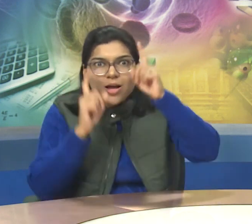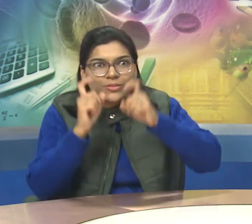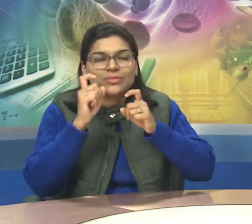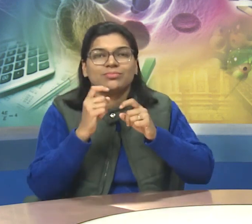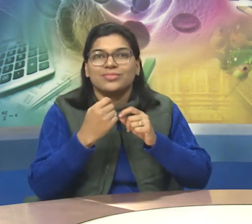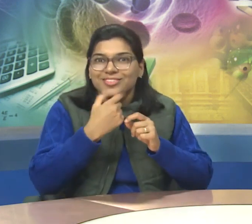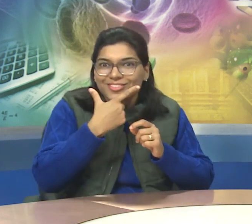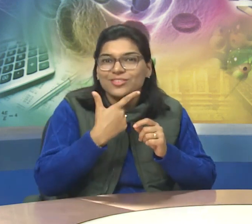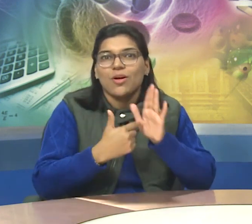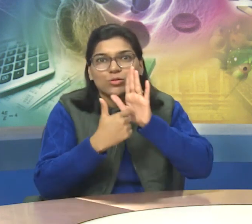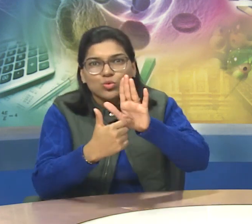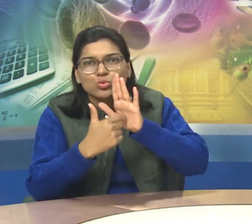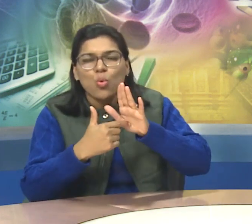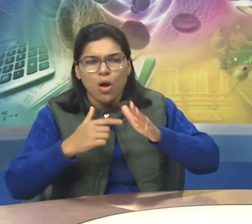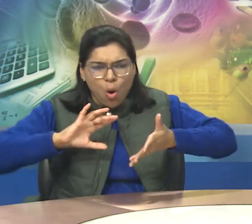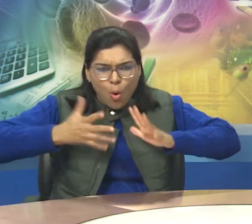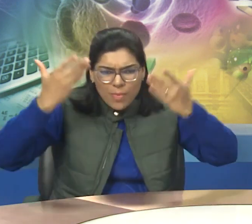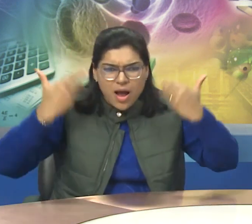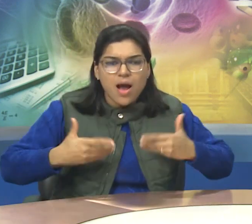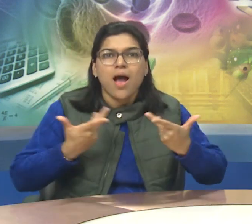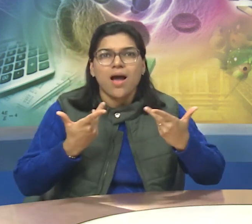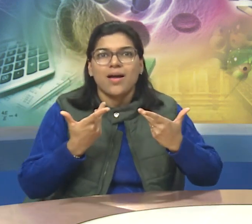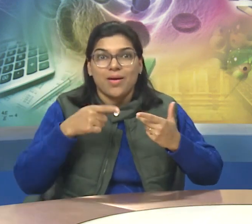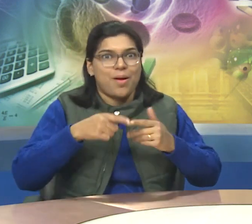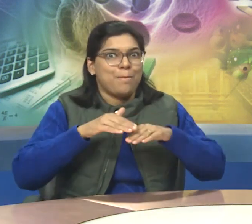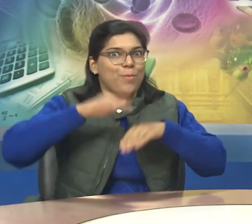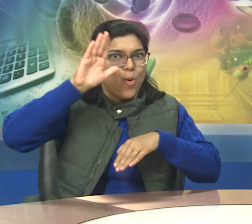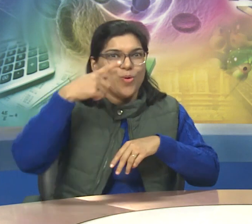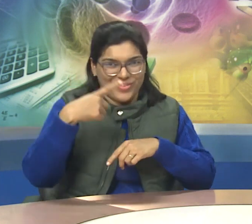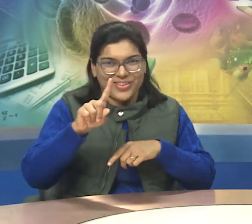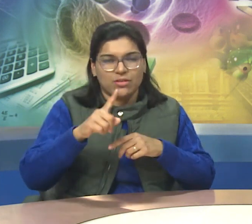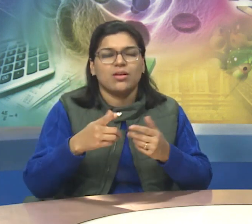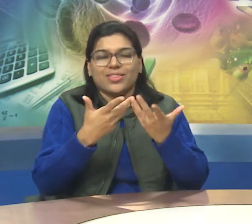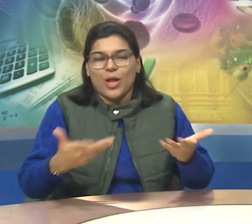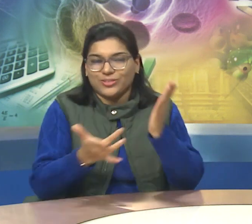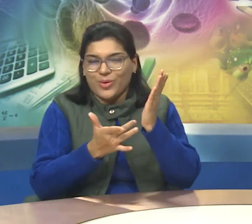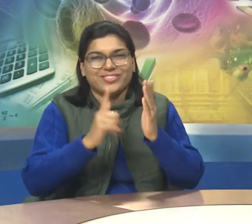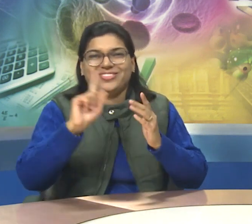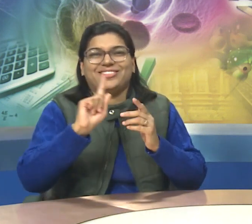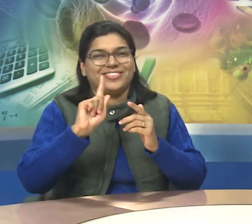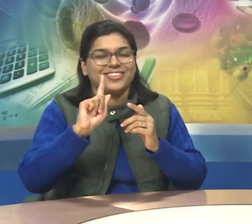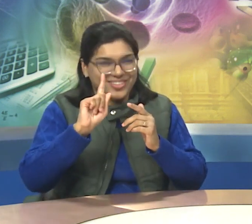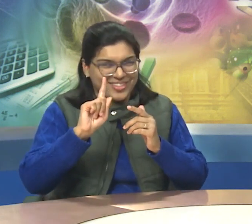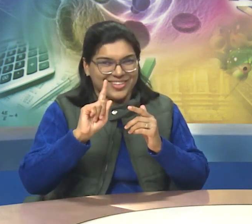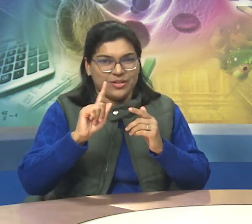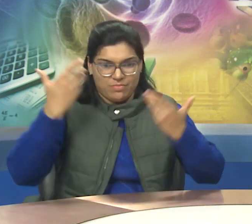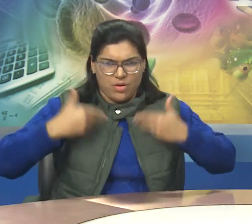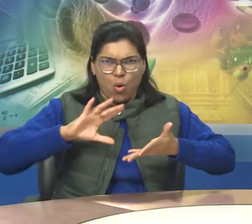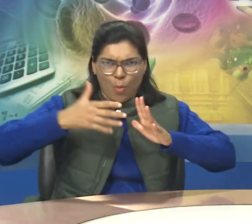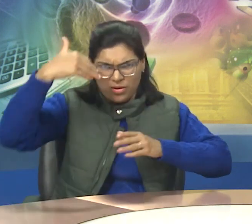emotions. And feelings enrich their life. And machine